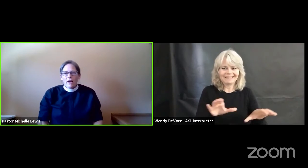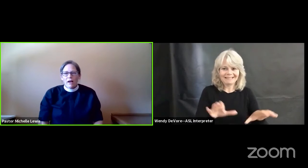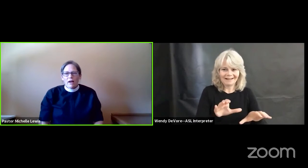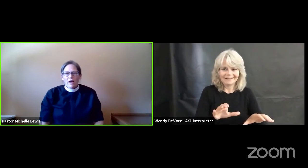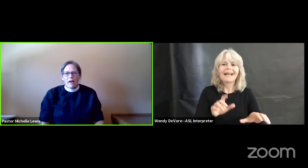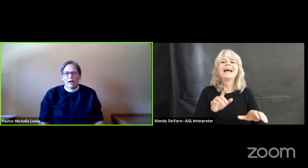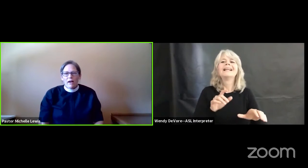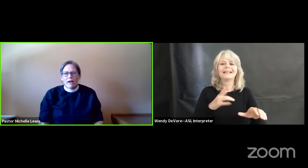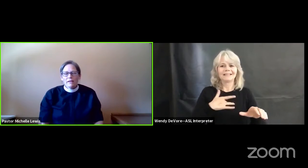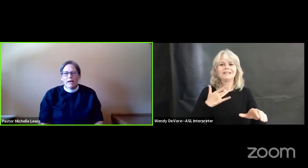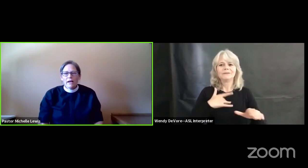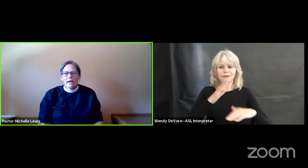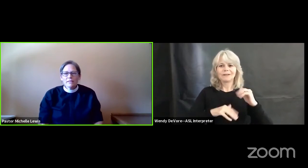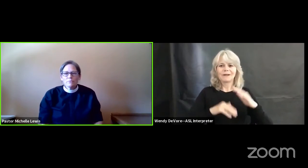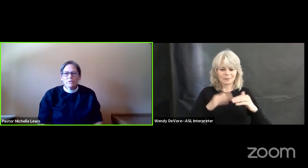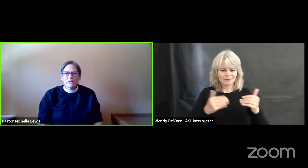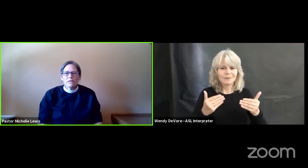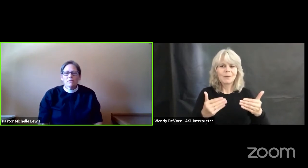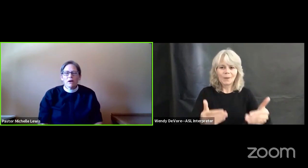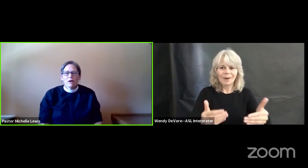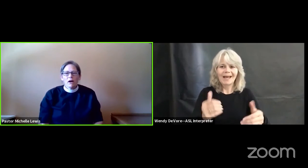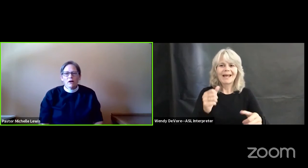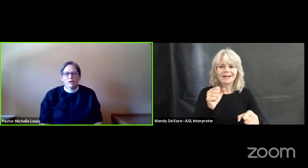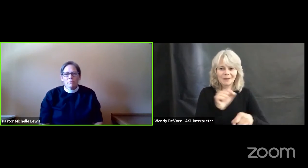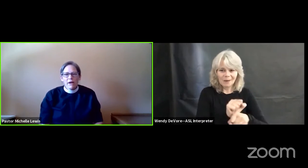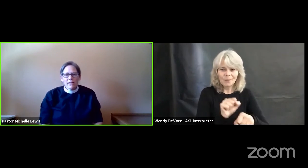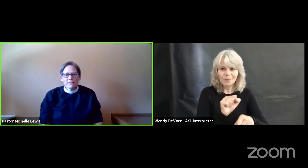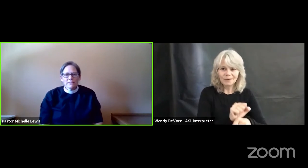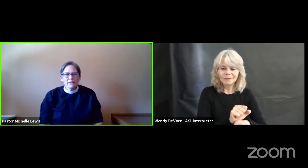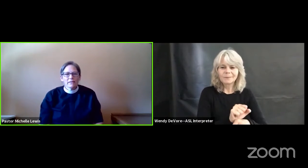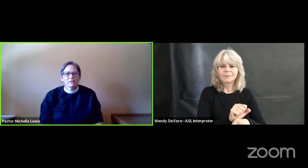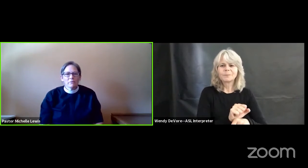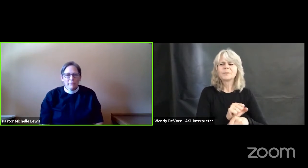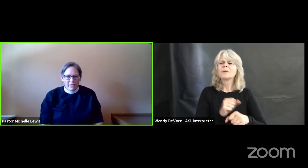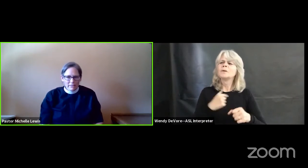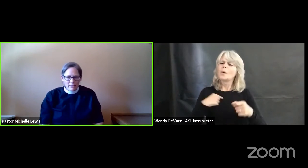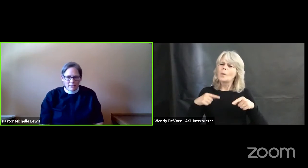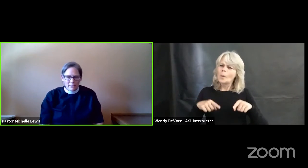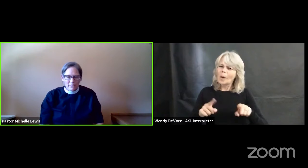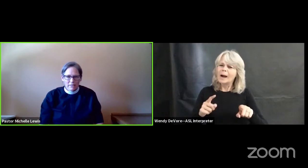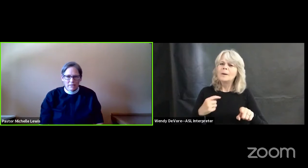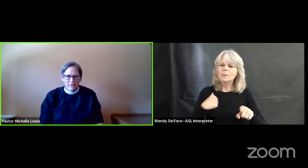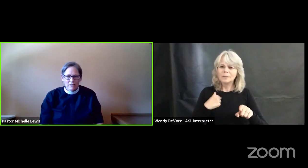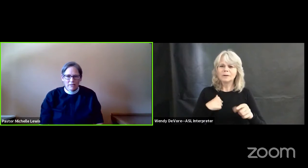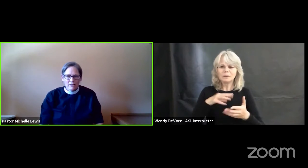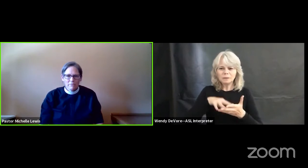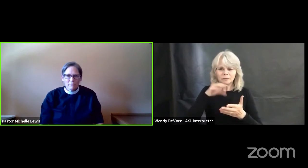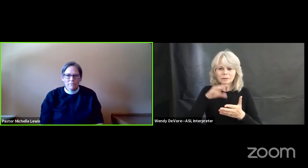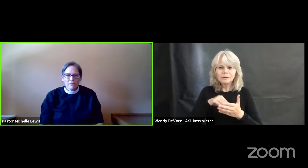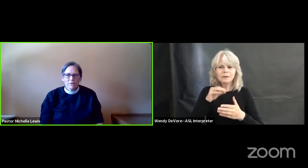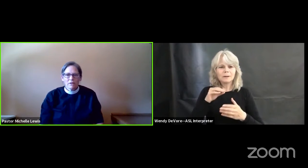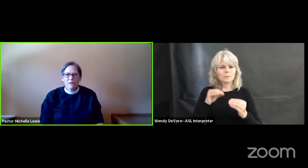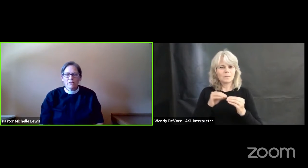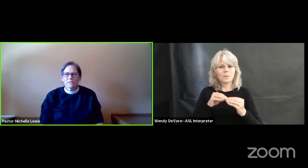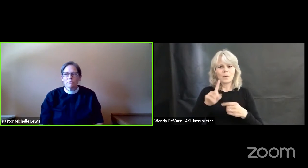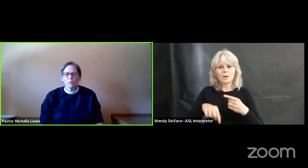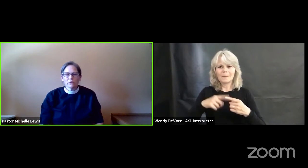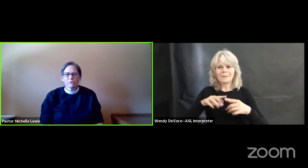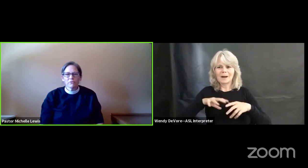and as we are practicing lament it is important for